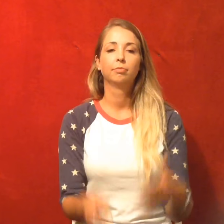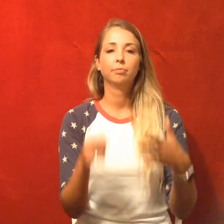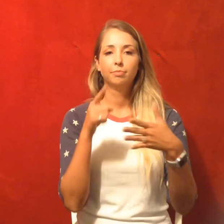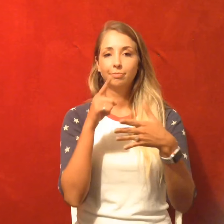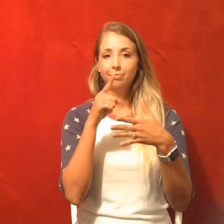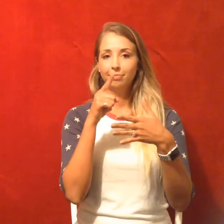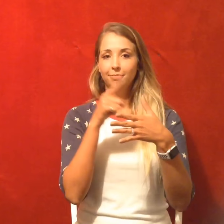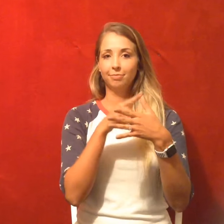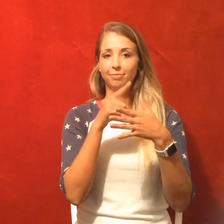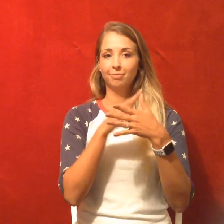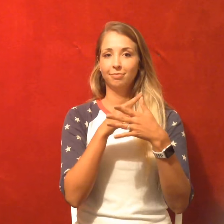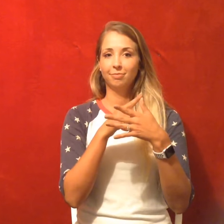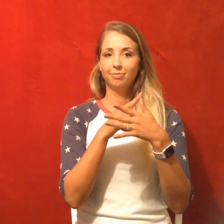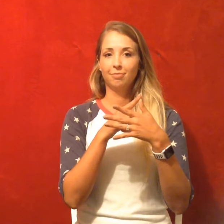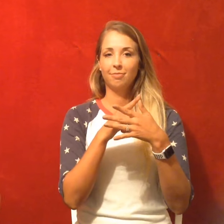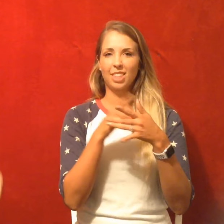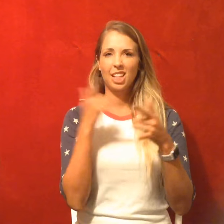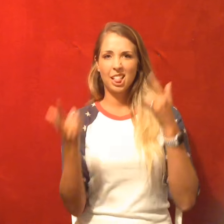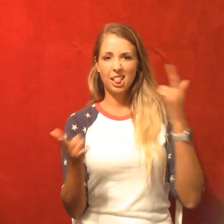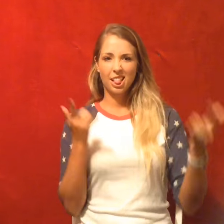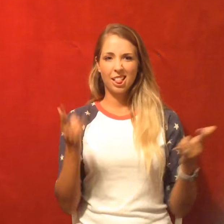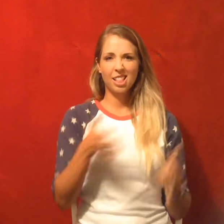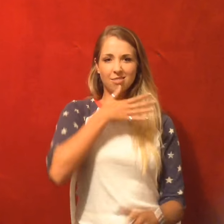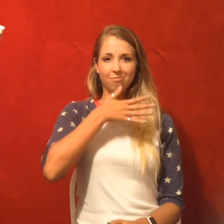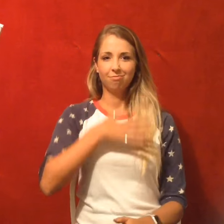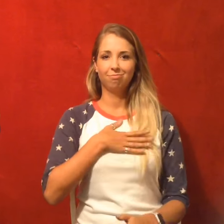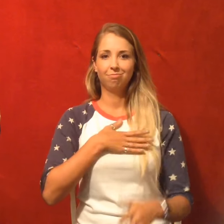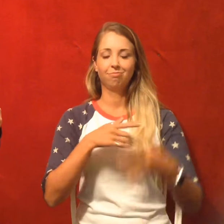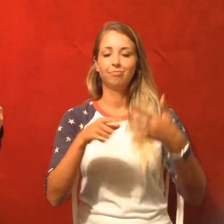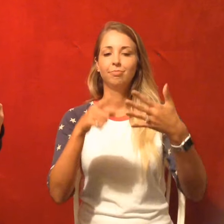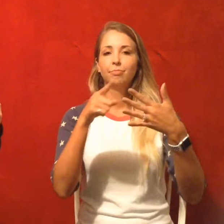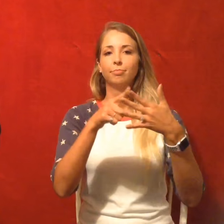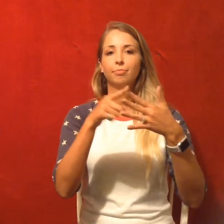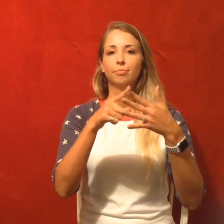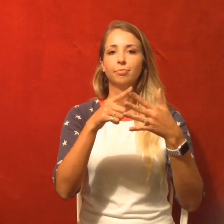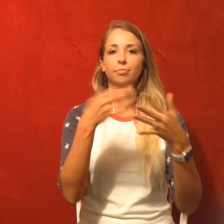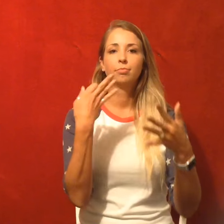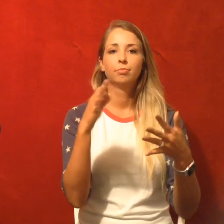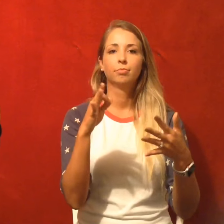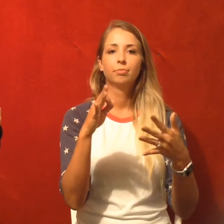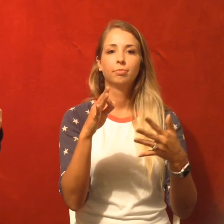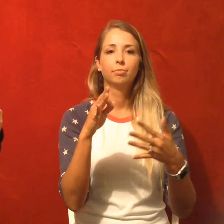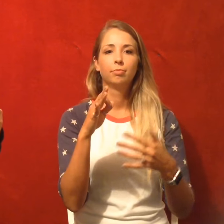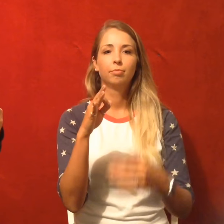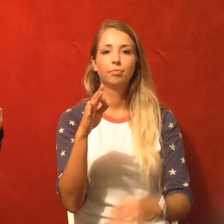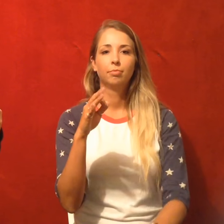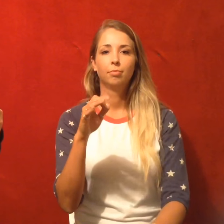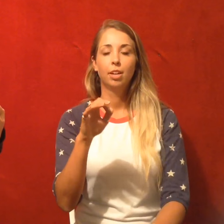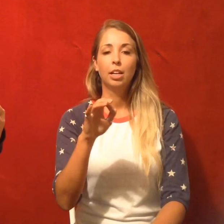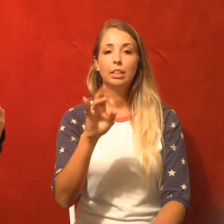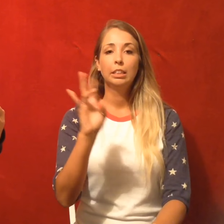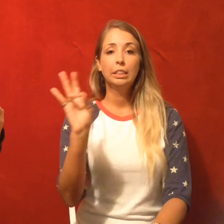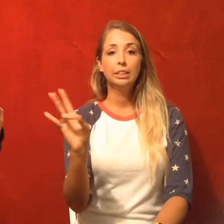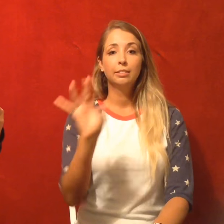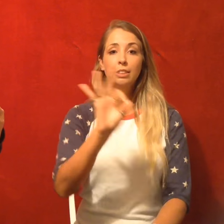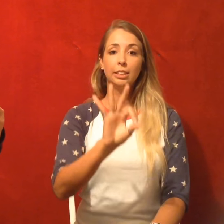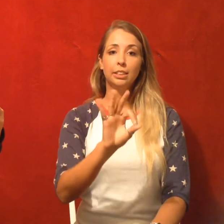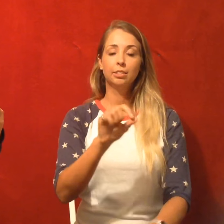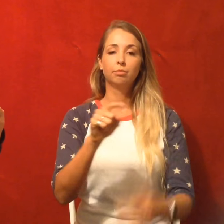All right. This next one. It's not a first appearance. But it is the origin story of Spider-Woman. This is Spider-Woman number one. Came out in